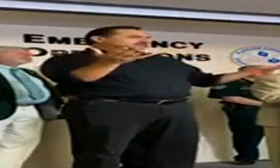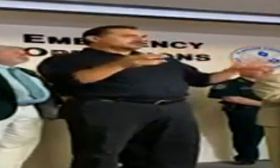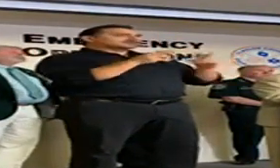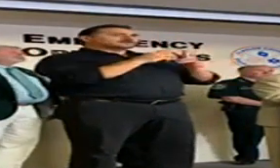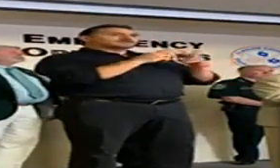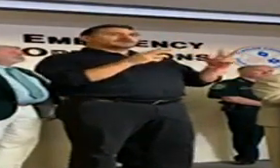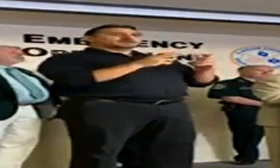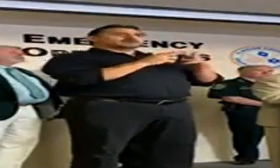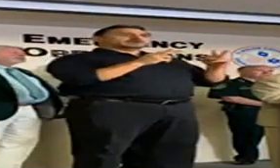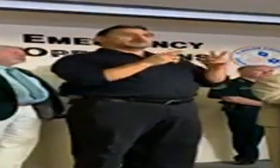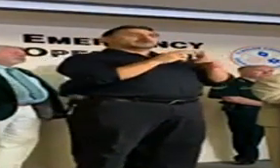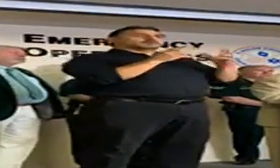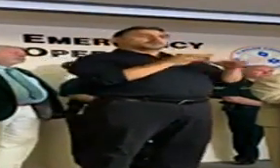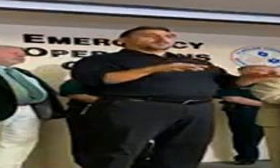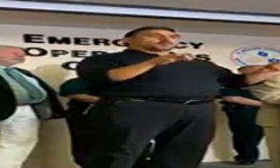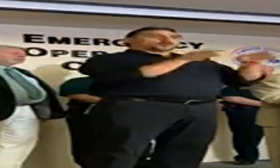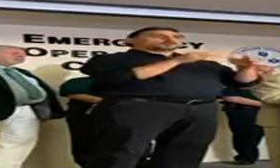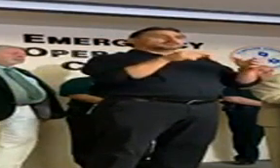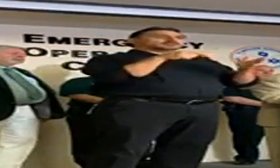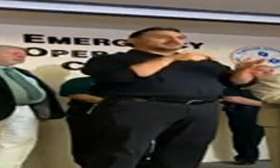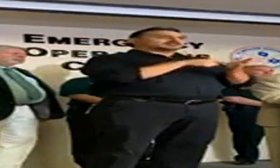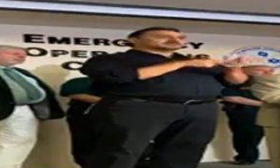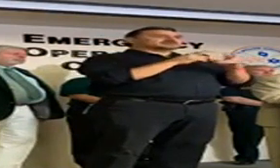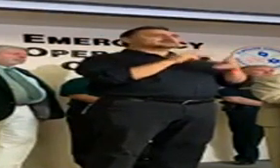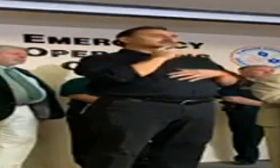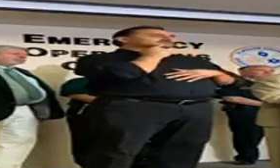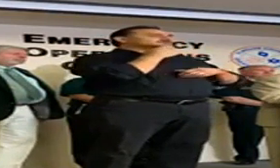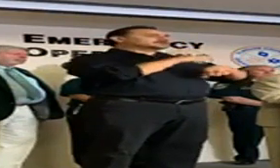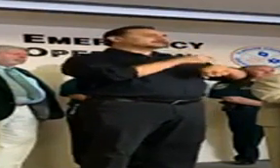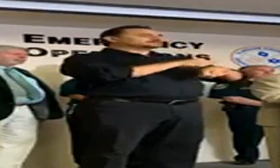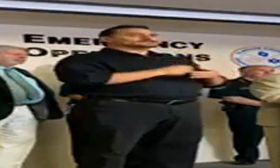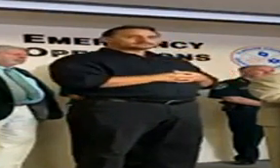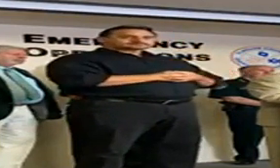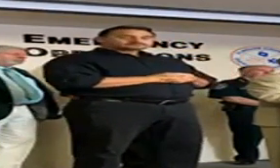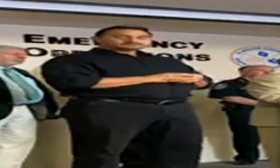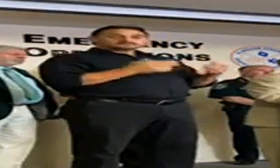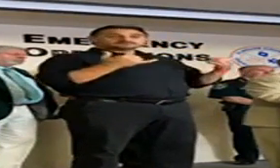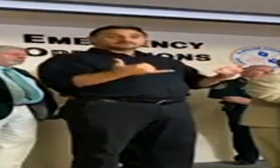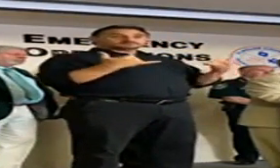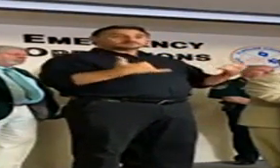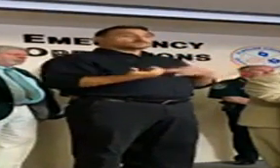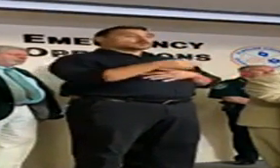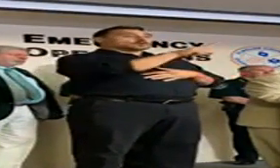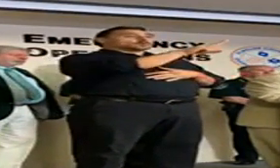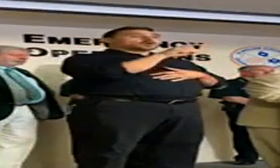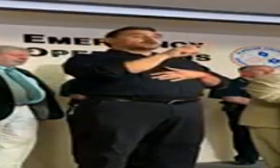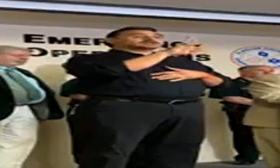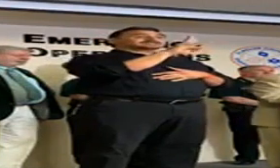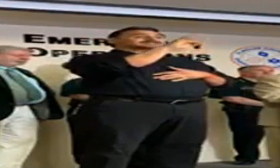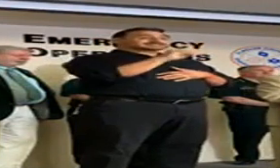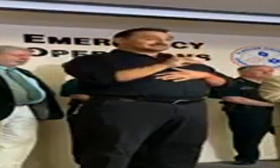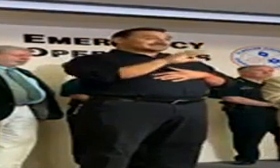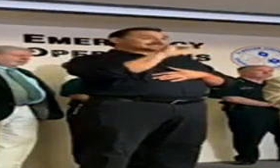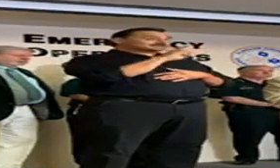very, very worthwhile and meaningful during this very serious time. Right now, there are 160 cases